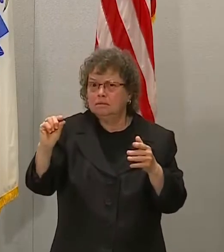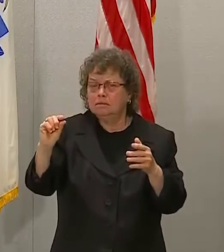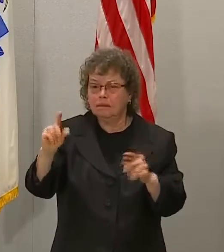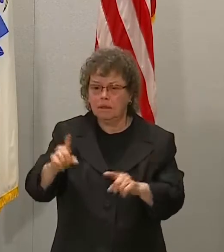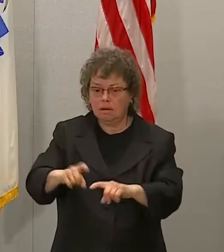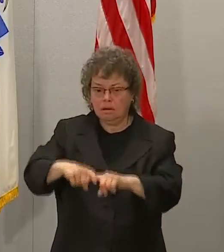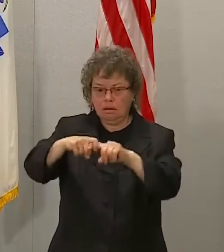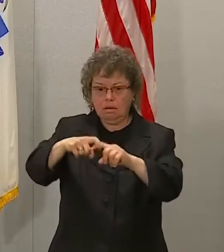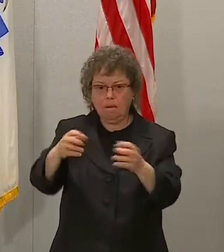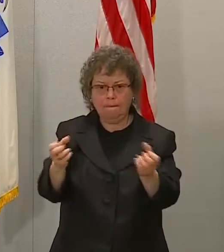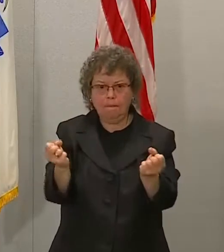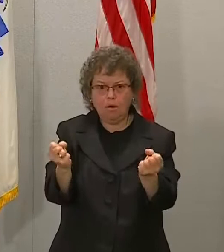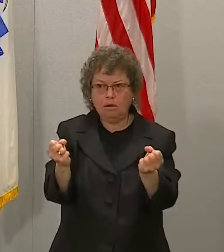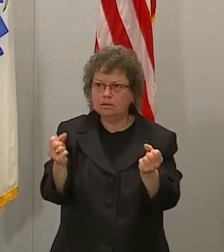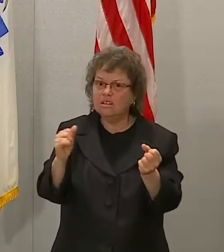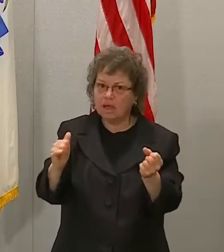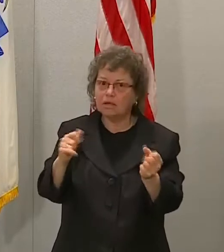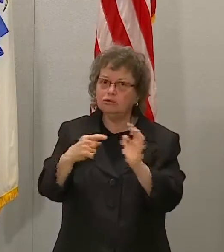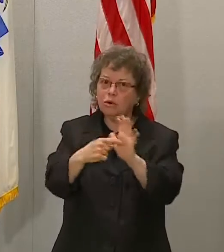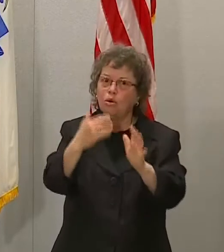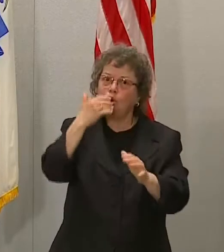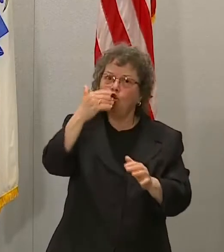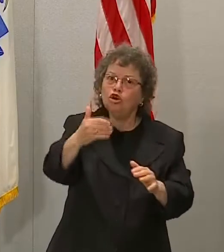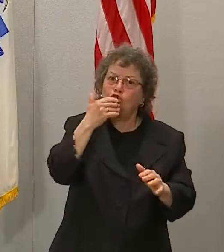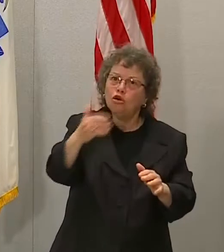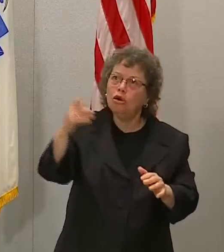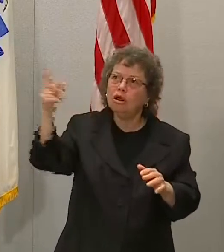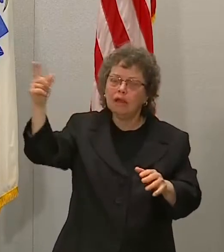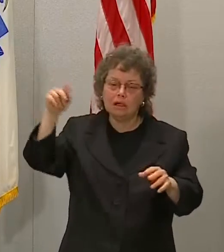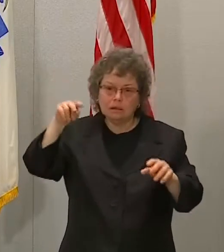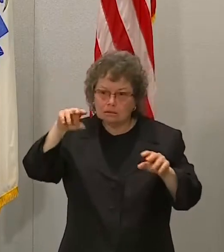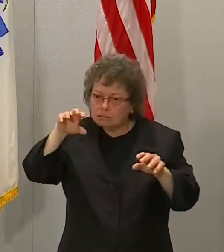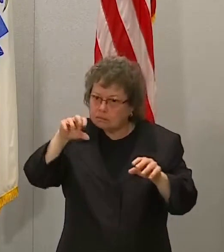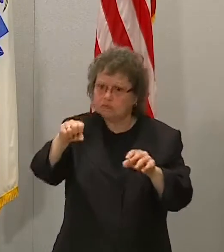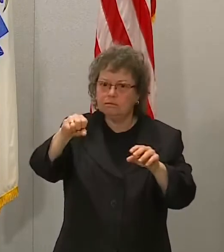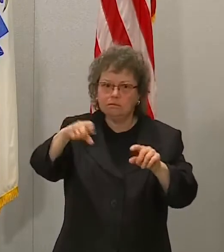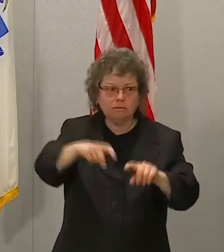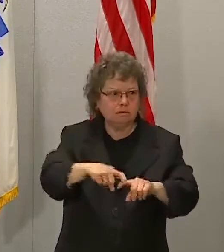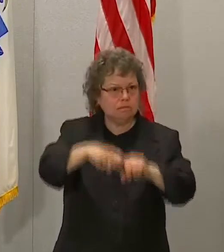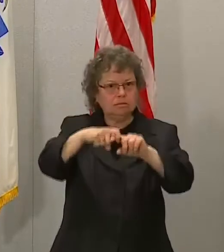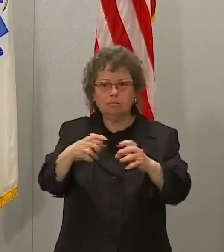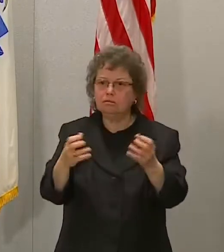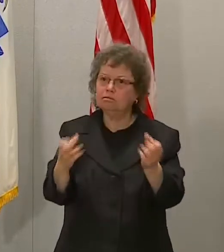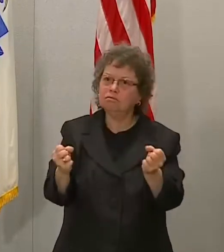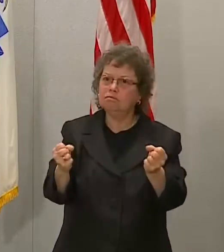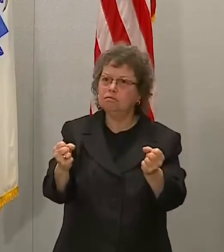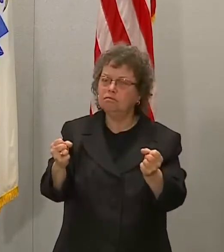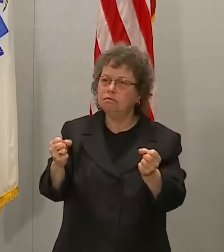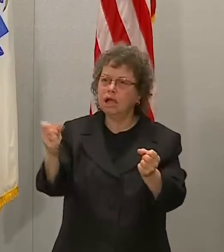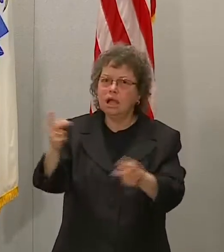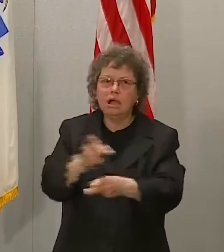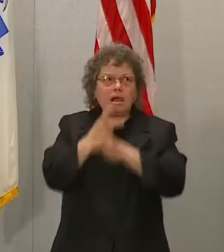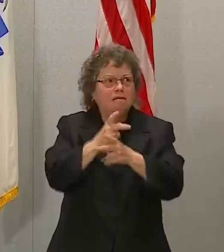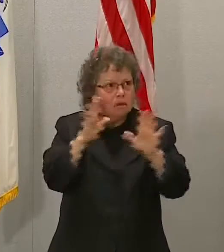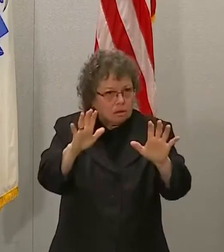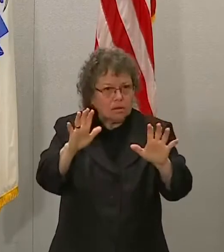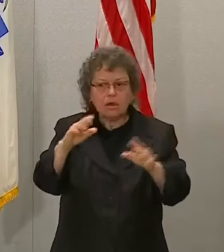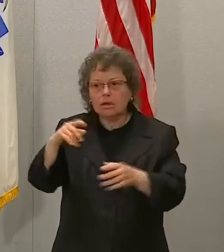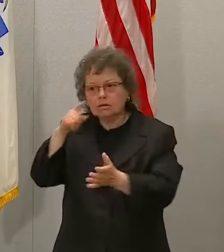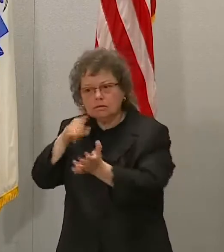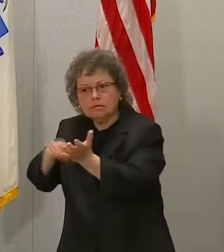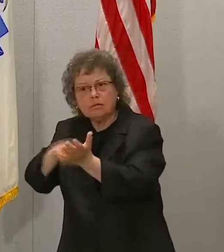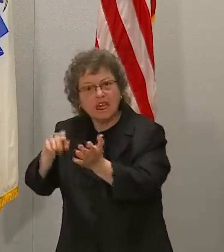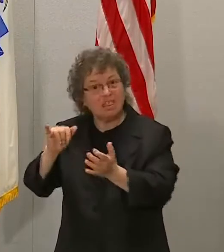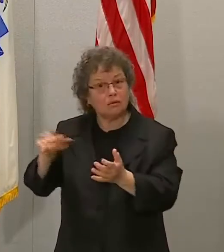the way it should. You know, in an abundance of caution, they put out the word and said, we need to take a look at this. And that's what they're doing. And I think